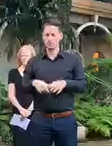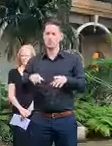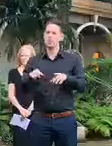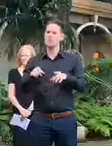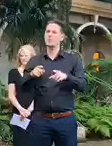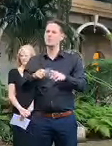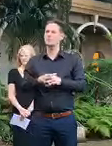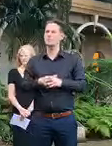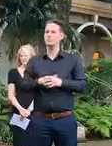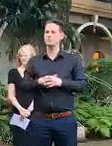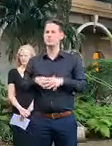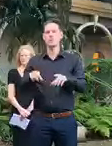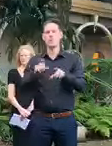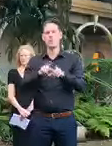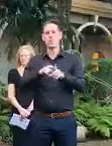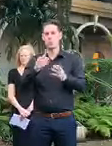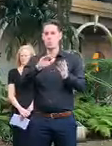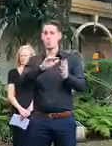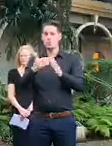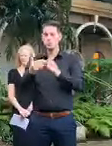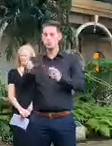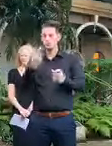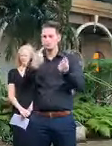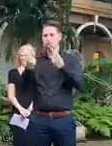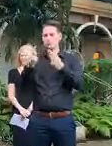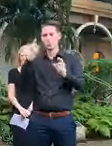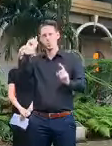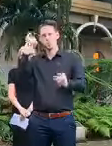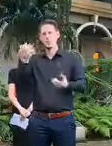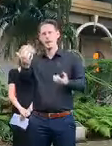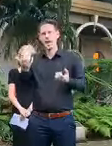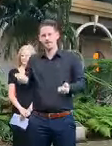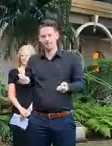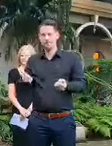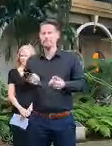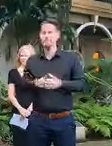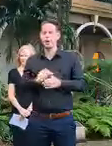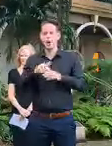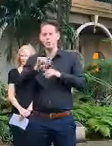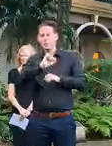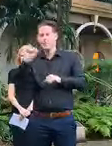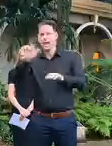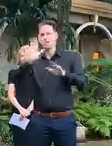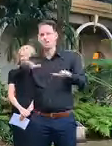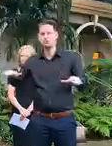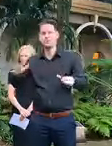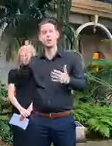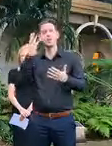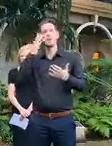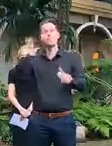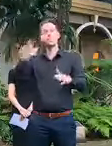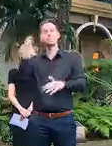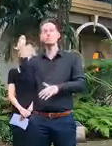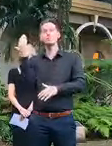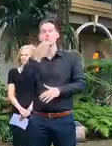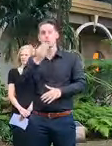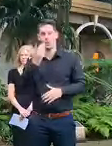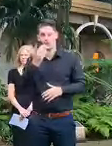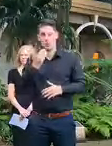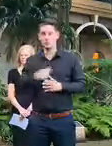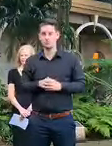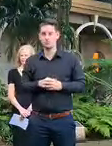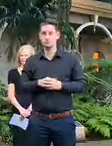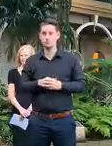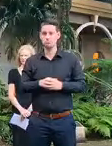members of this community as well, these communities about some of their children are in boarding schools. We are going to